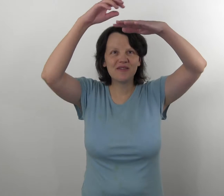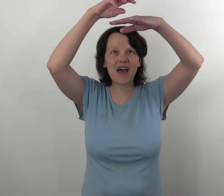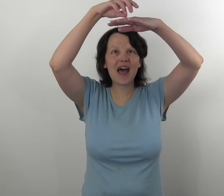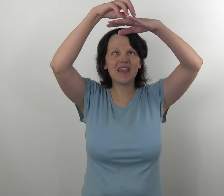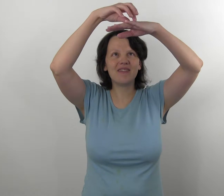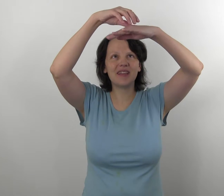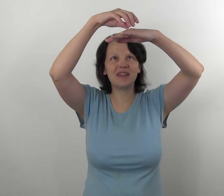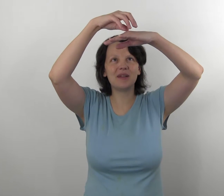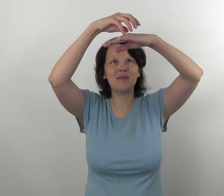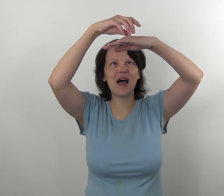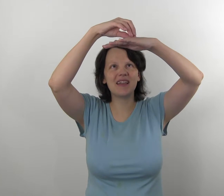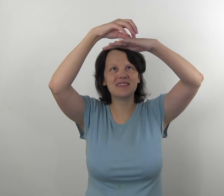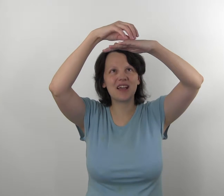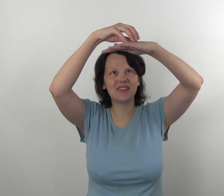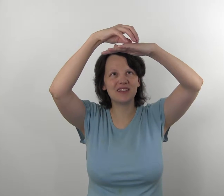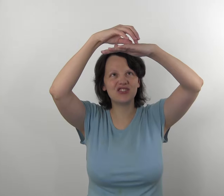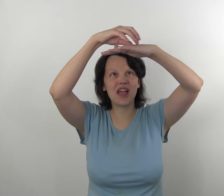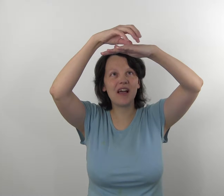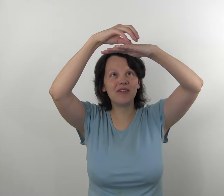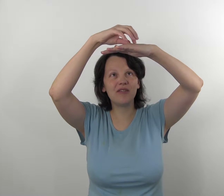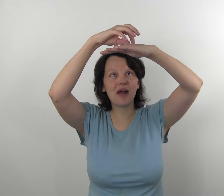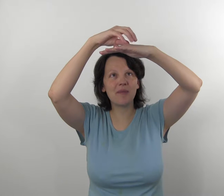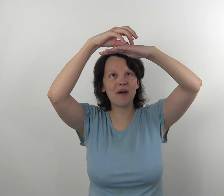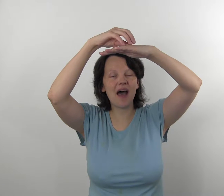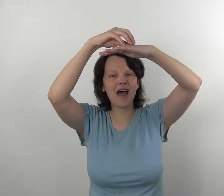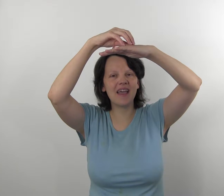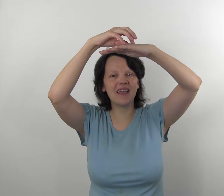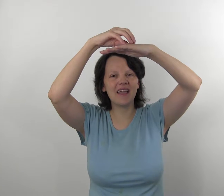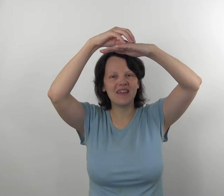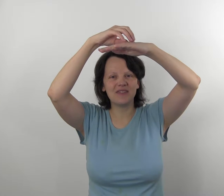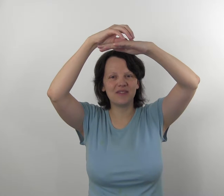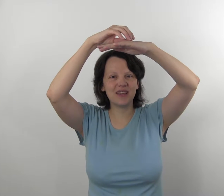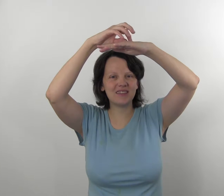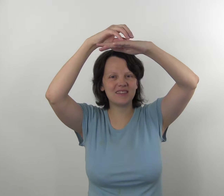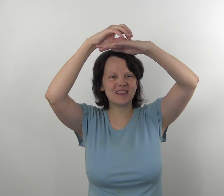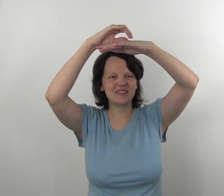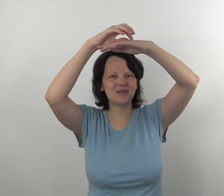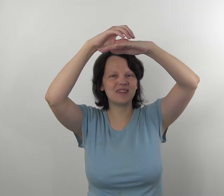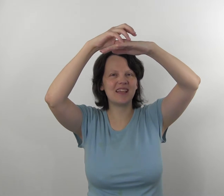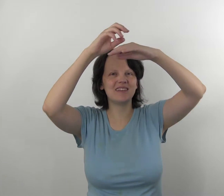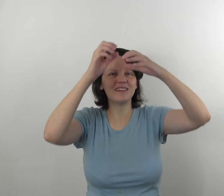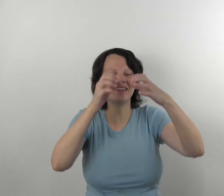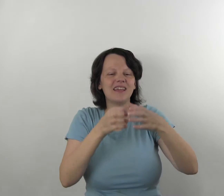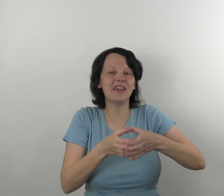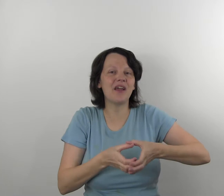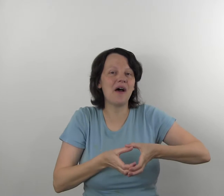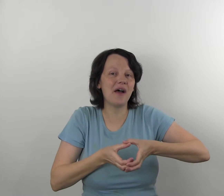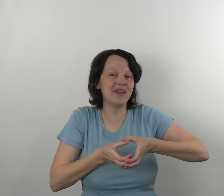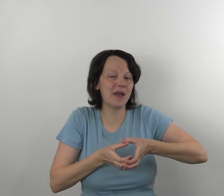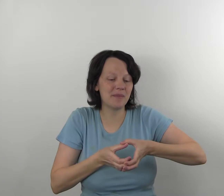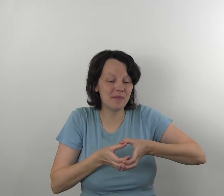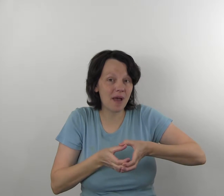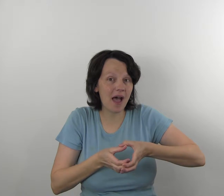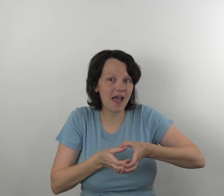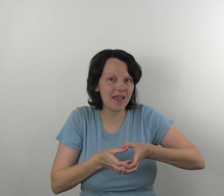Five little mice on the shelf up high Feasting so daintily on a pie